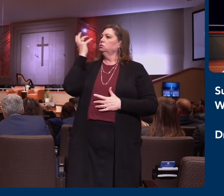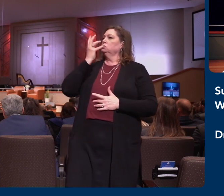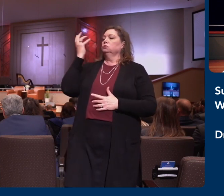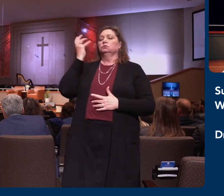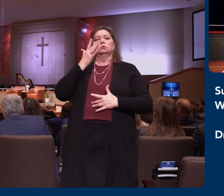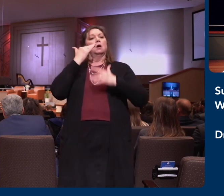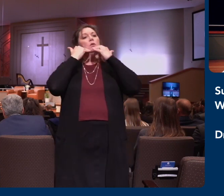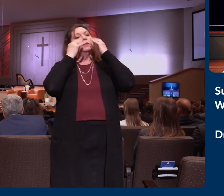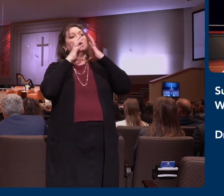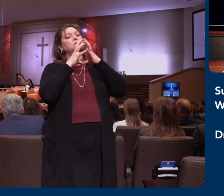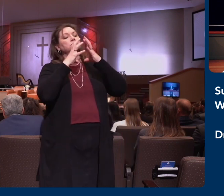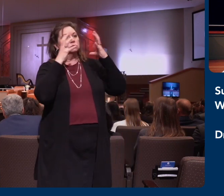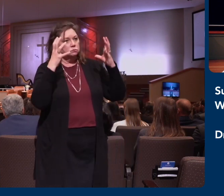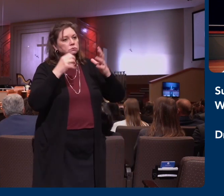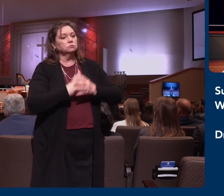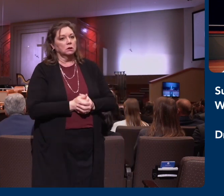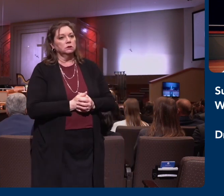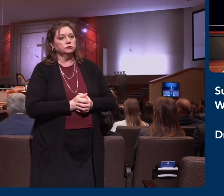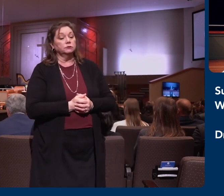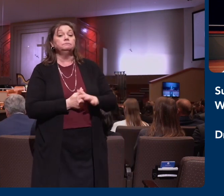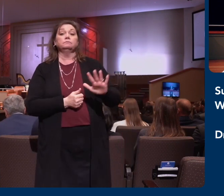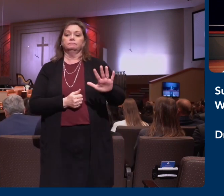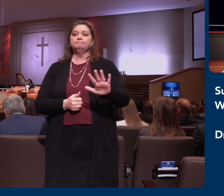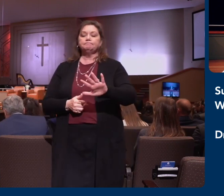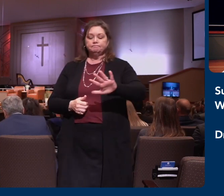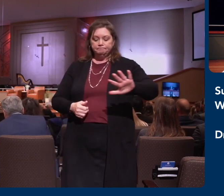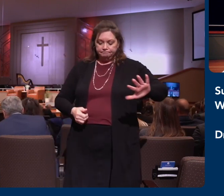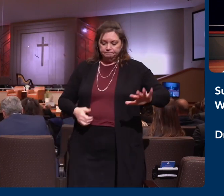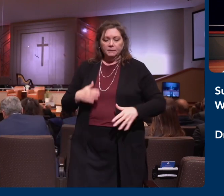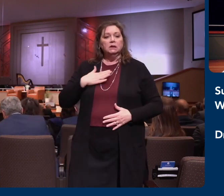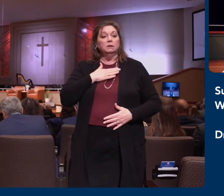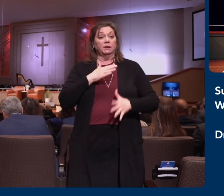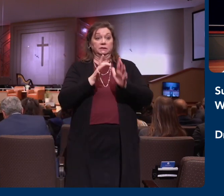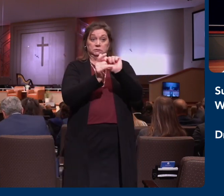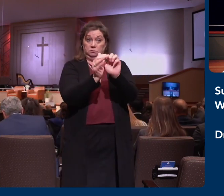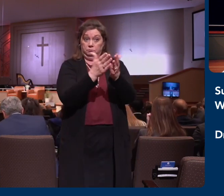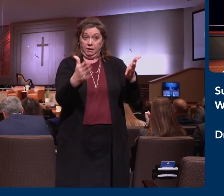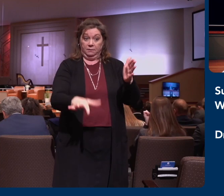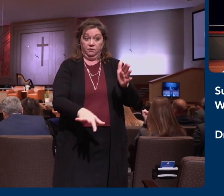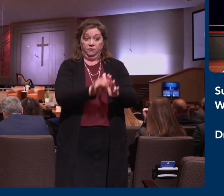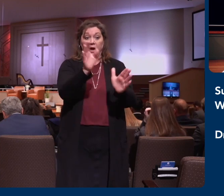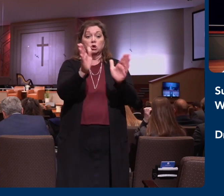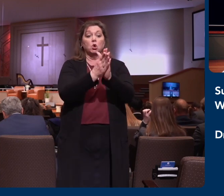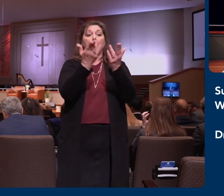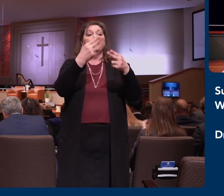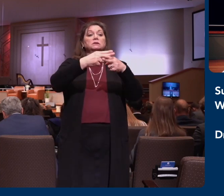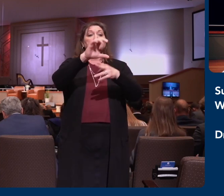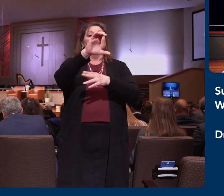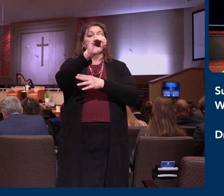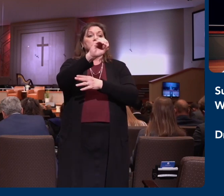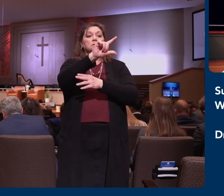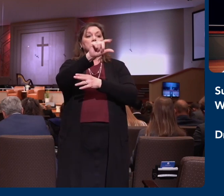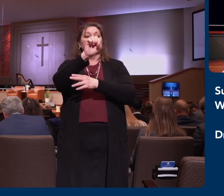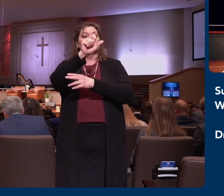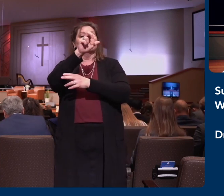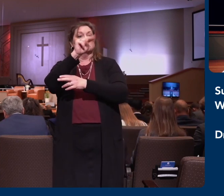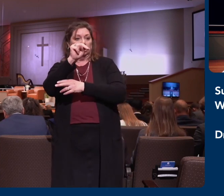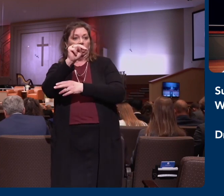Baptist College. If you would take your Bibles tonight to the book of Colossians chapter one, Colossians chapter one, when I first started